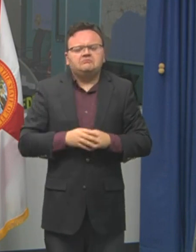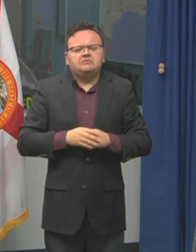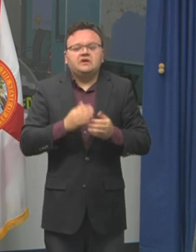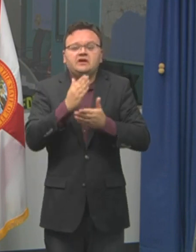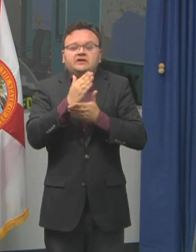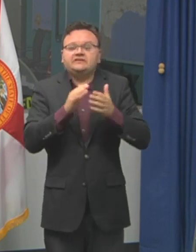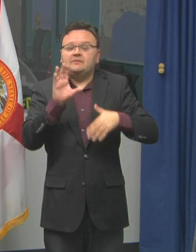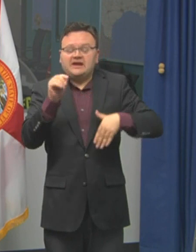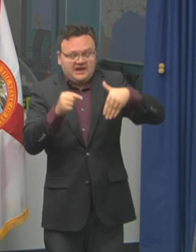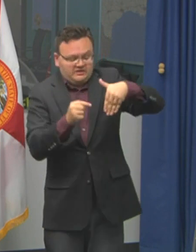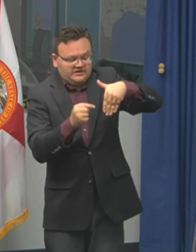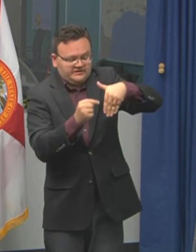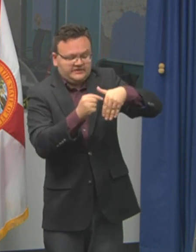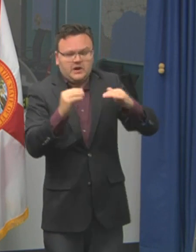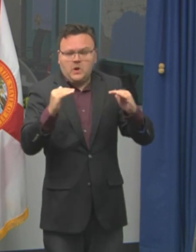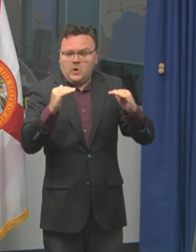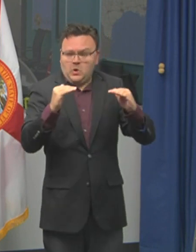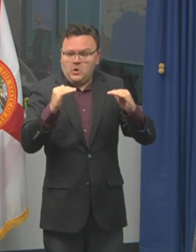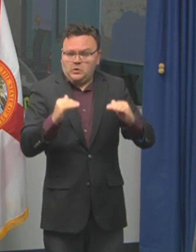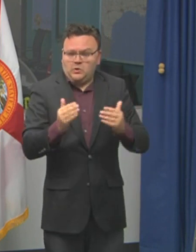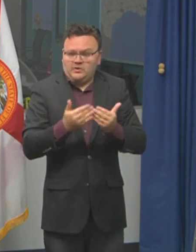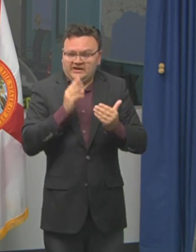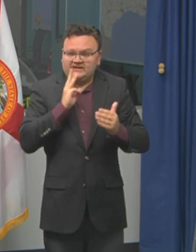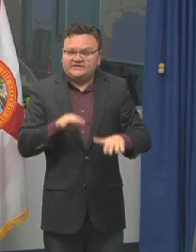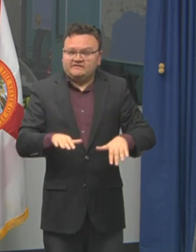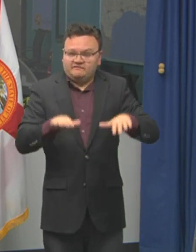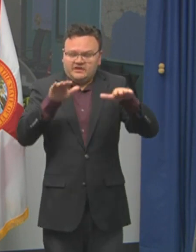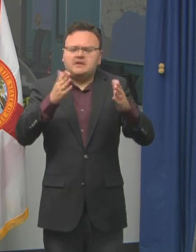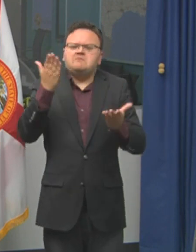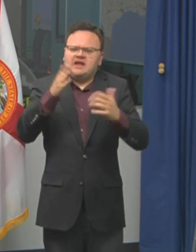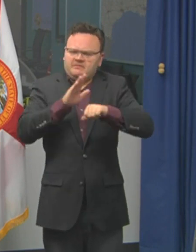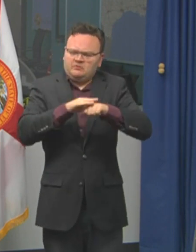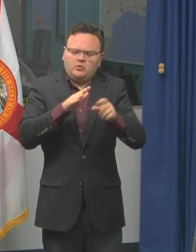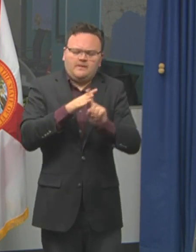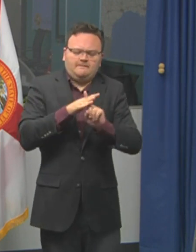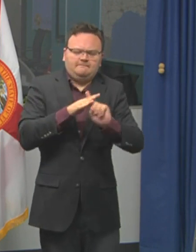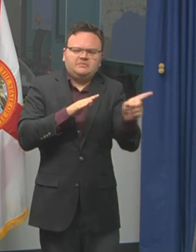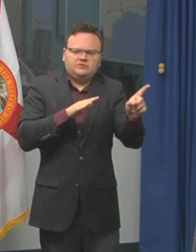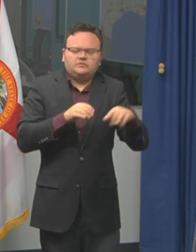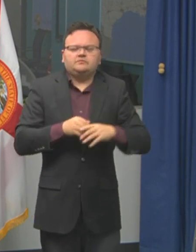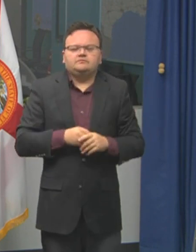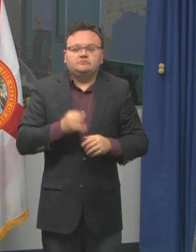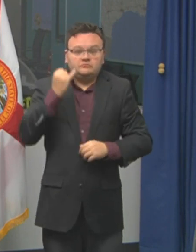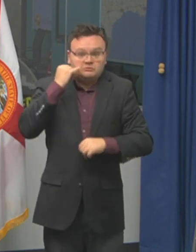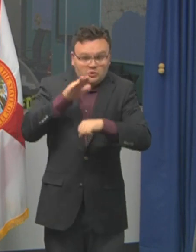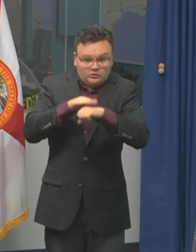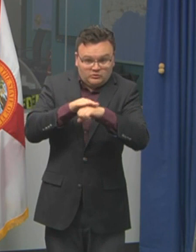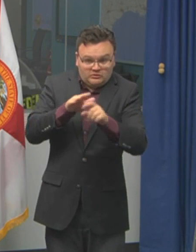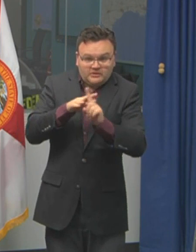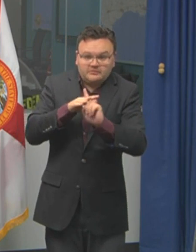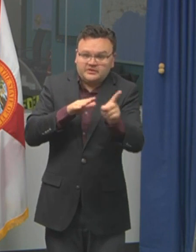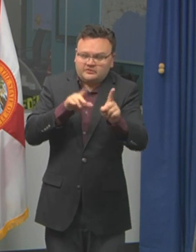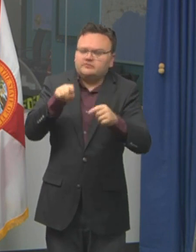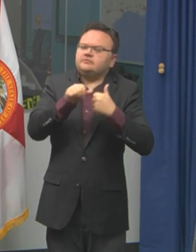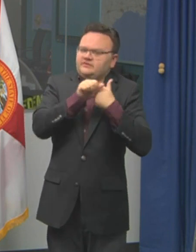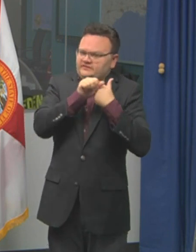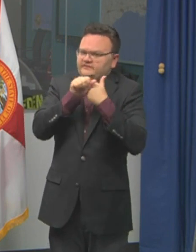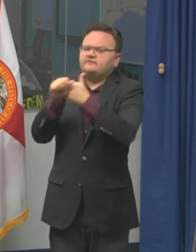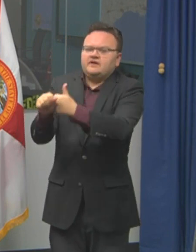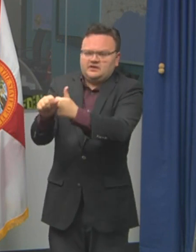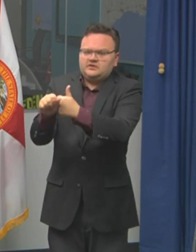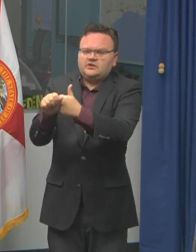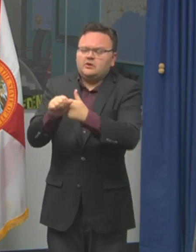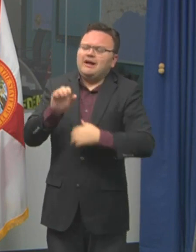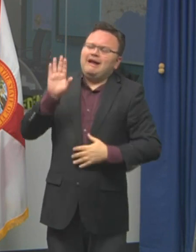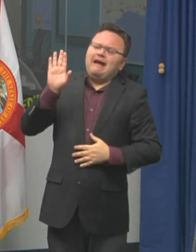we would just tell people is, is heed the warnings if those orders are issued or if those orders are recommended, please, please